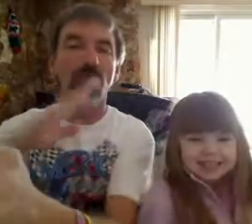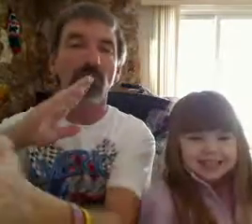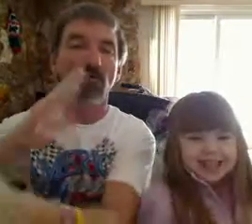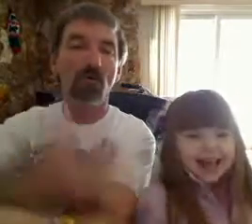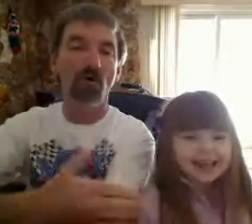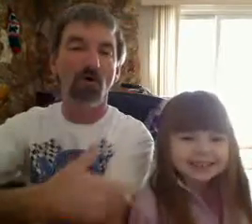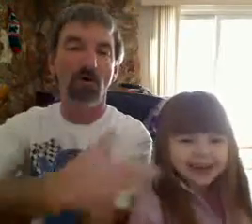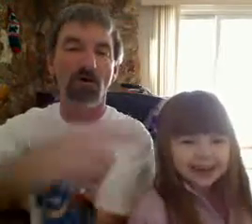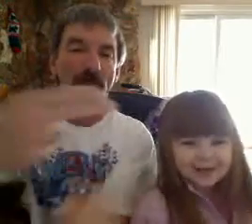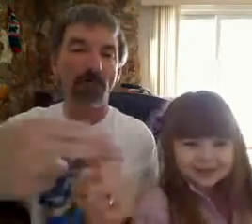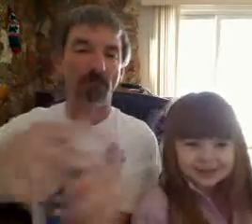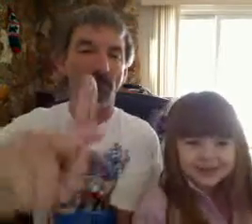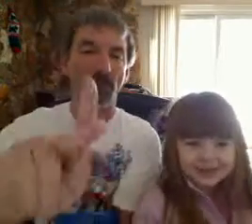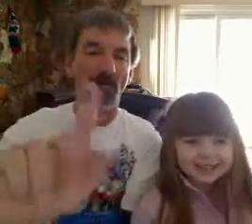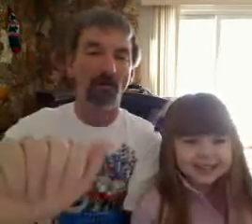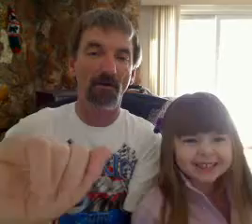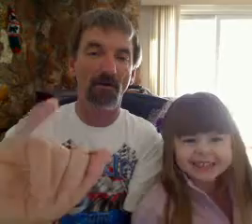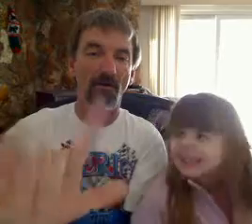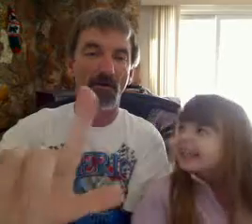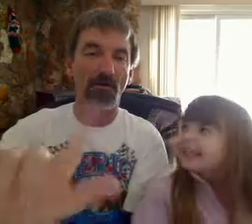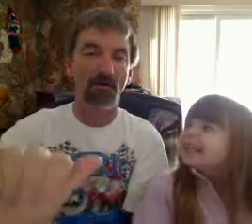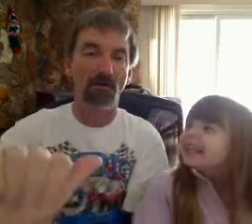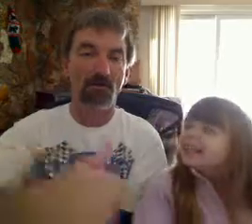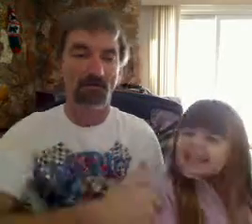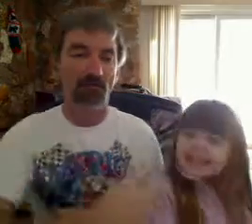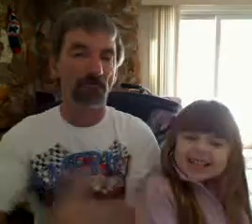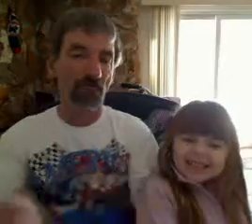Hello. My name is Kayla.